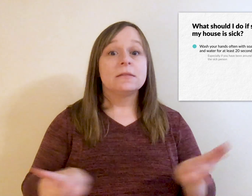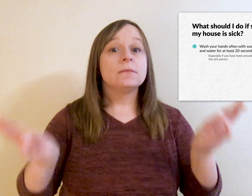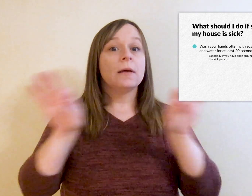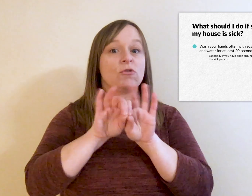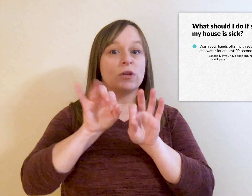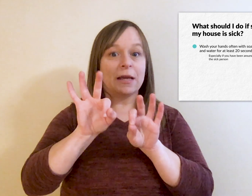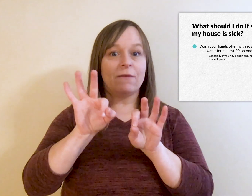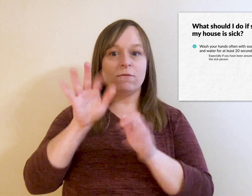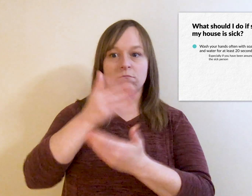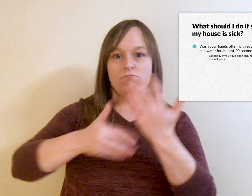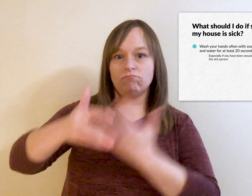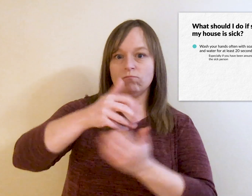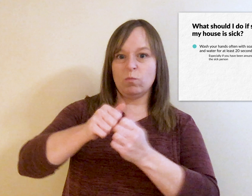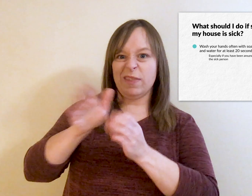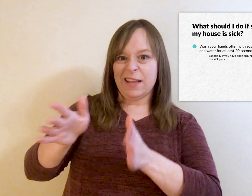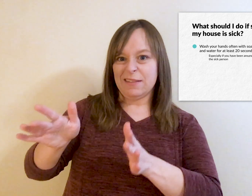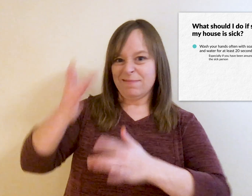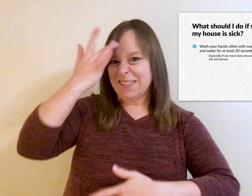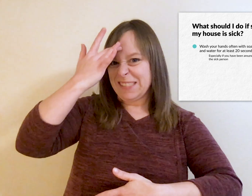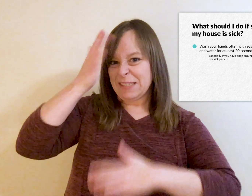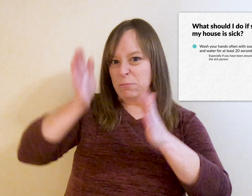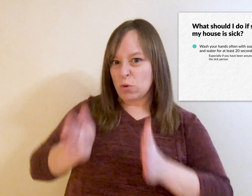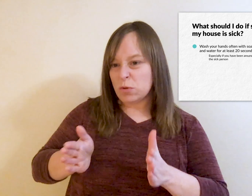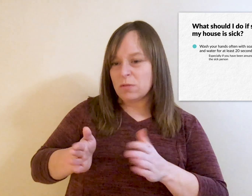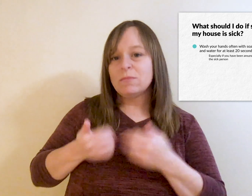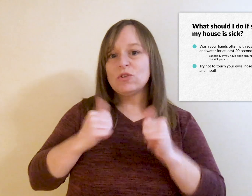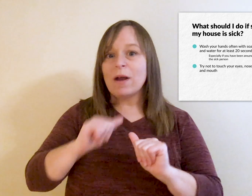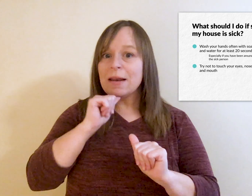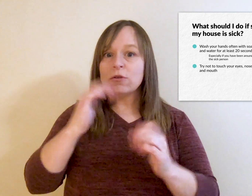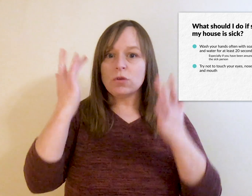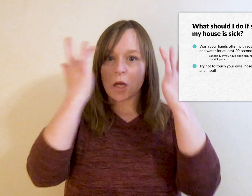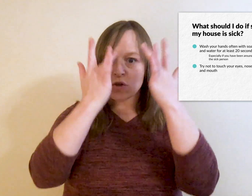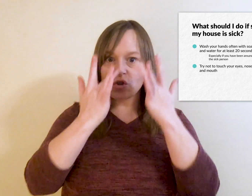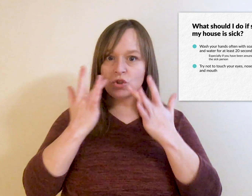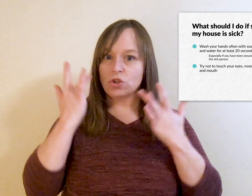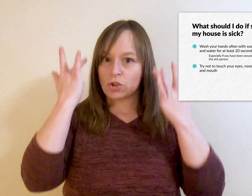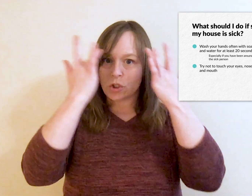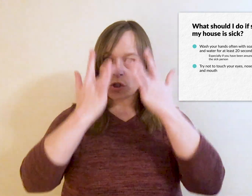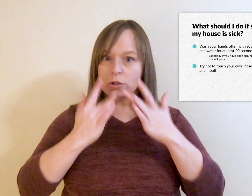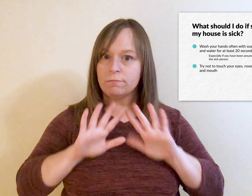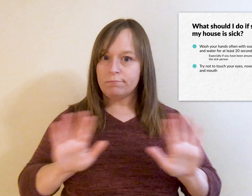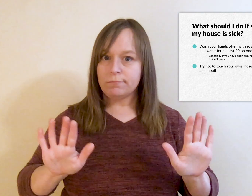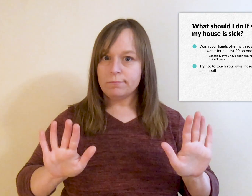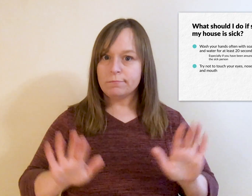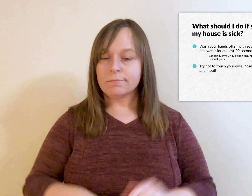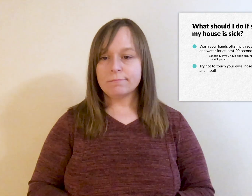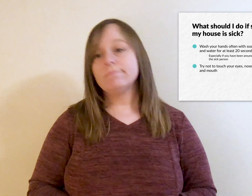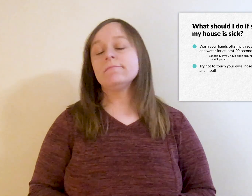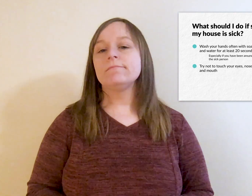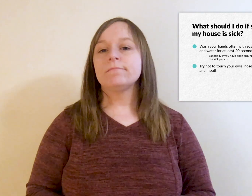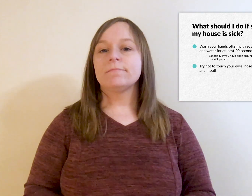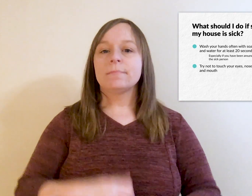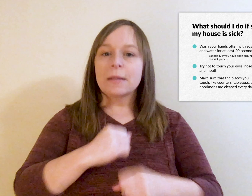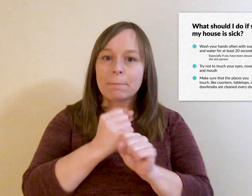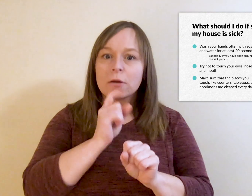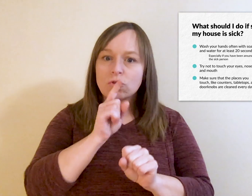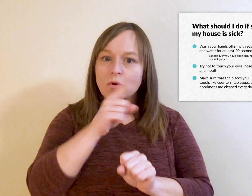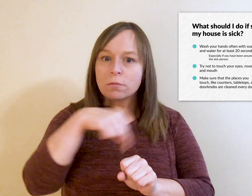especially if you have been around the sick person. Try not to touch your eyes, nose, and mouth. And make